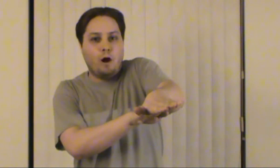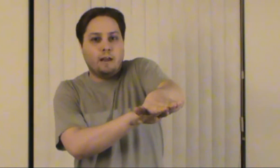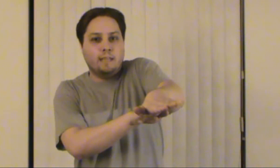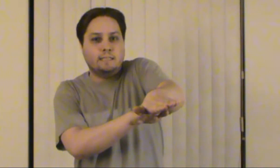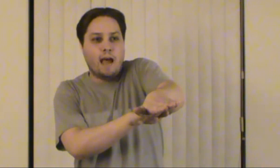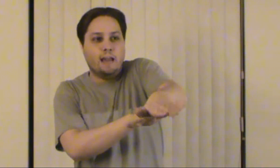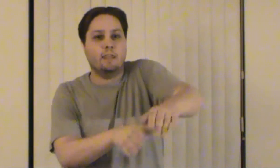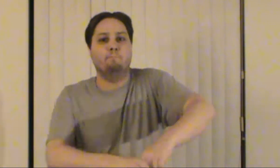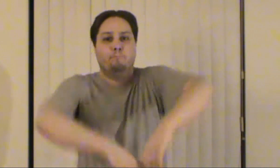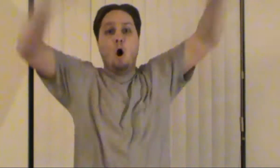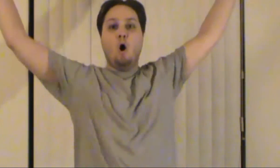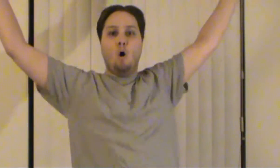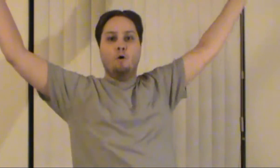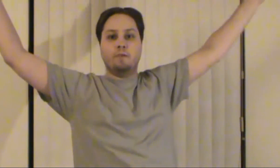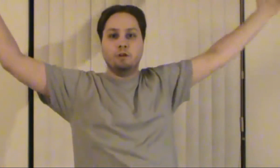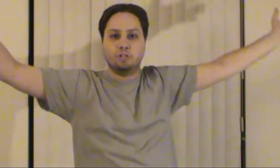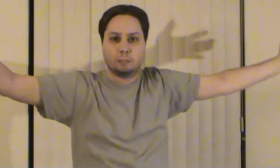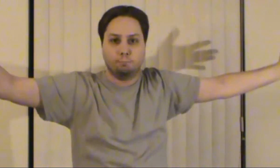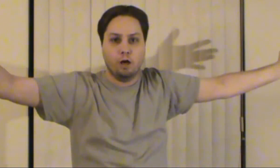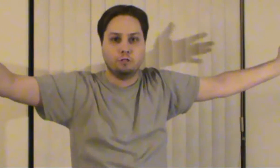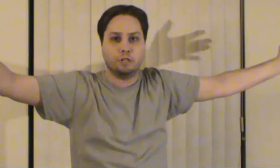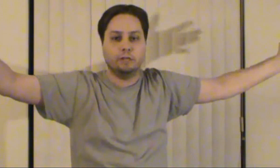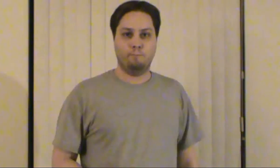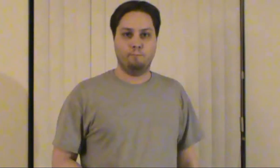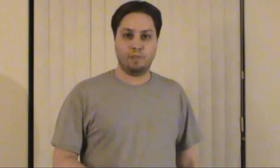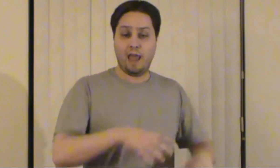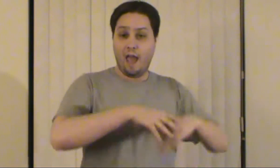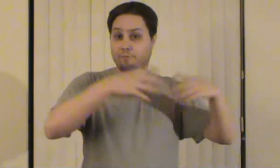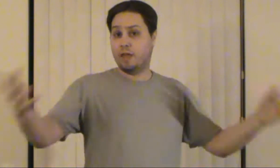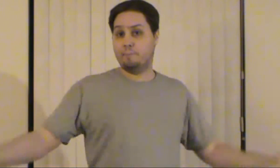barn inside and then boom huge explosion but then after